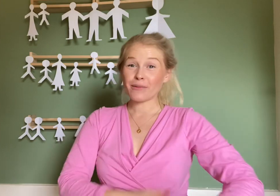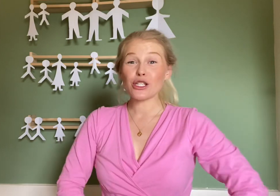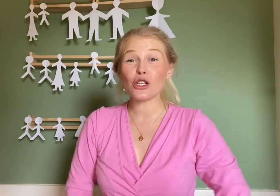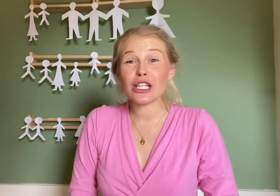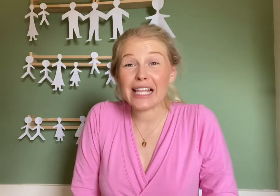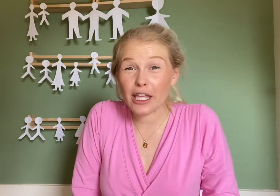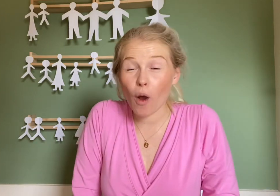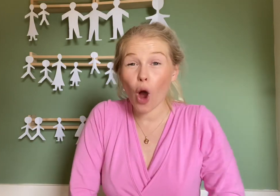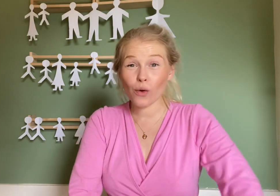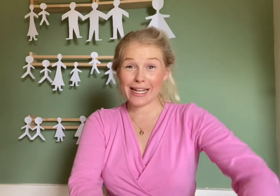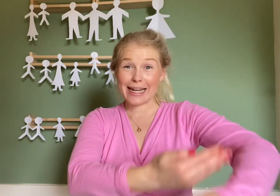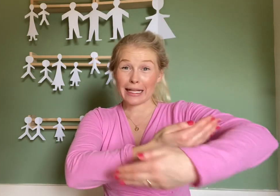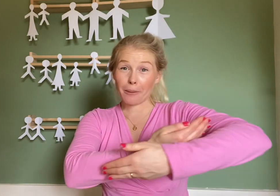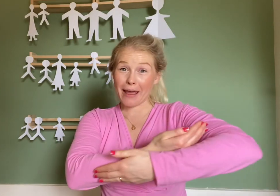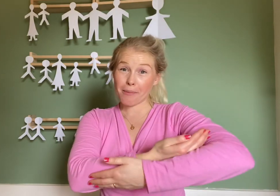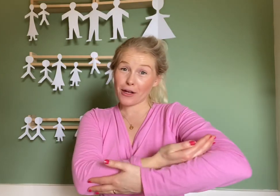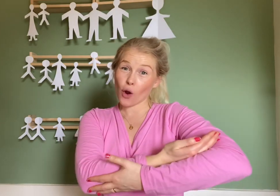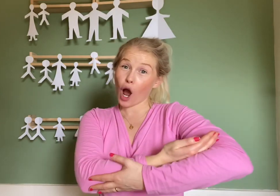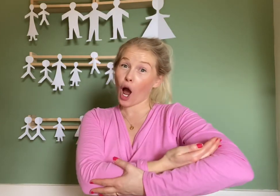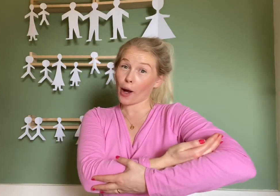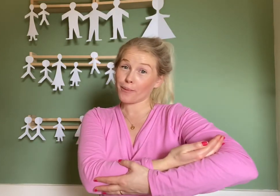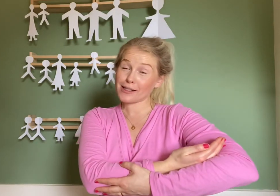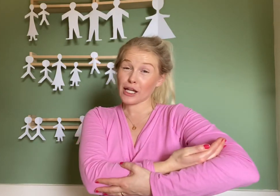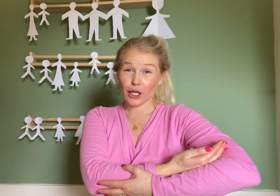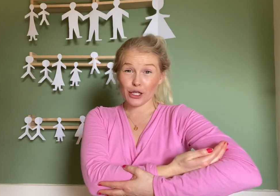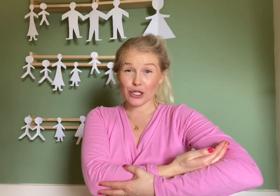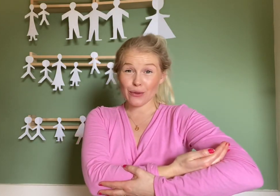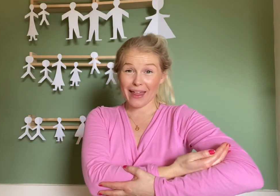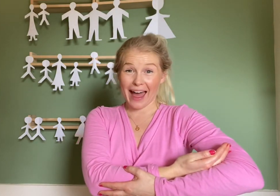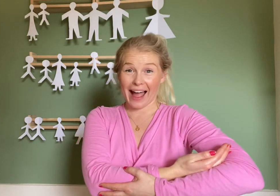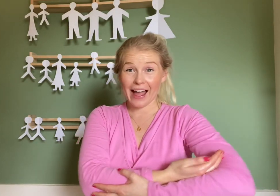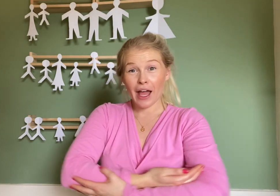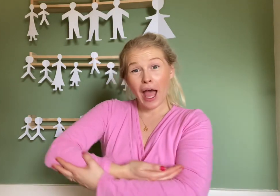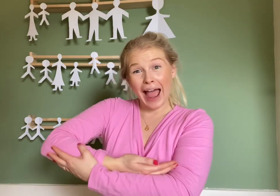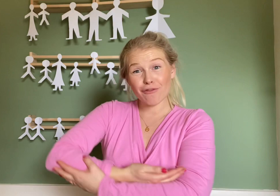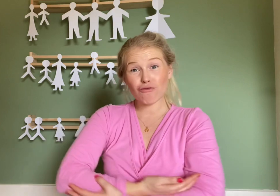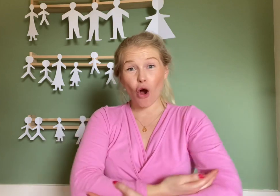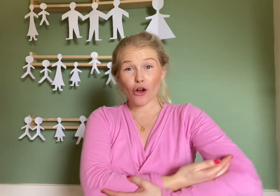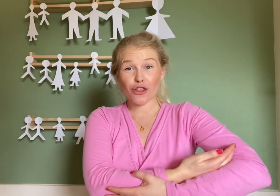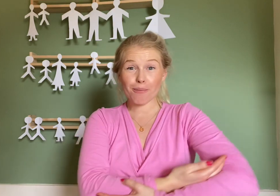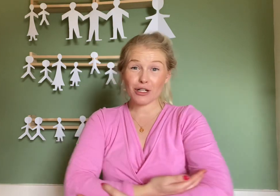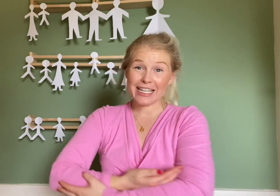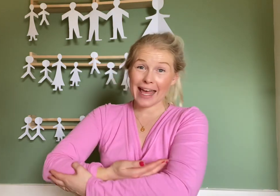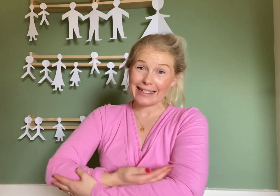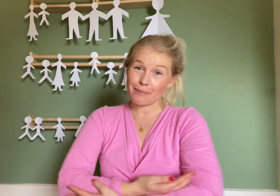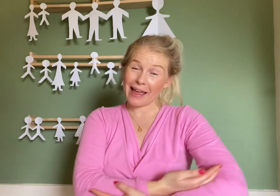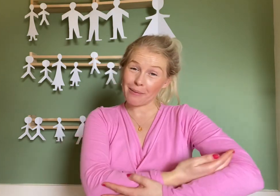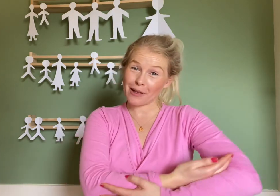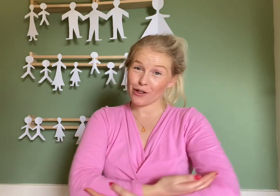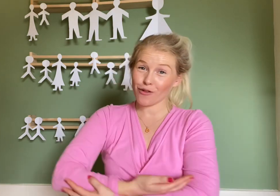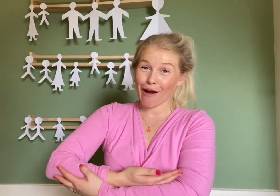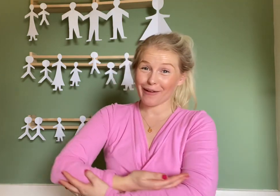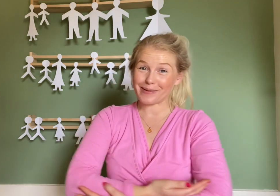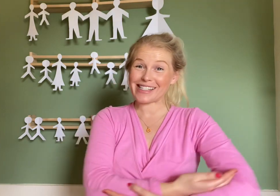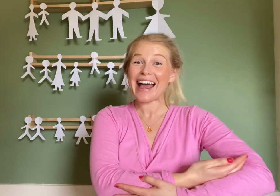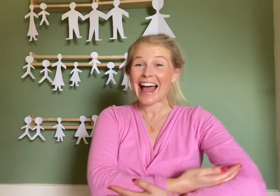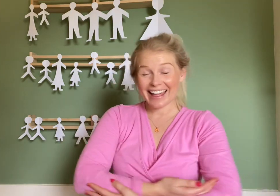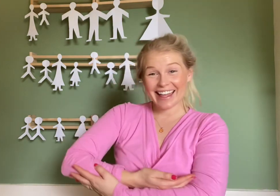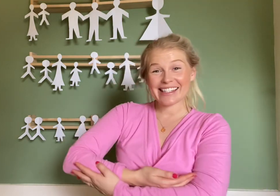So just like you are holding a little baby in your arms, can you do that? And rock the pretend baby in your arms. And that's how